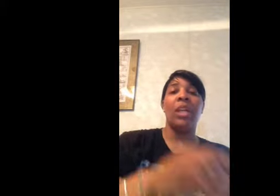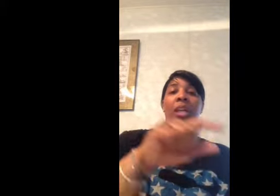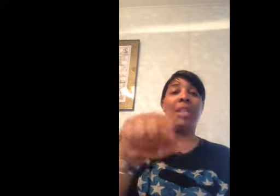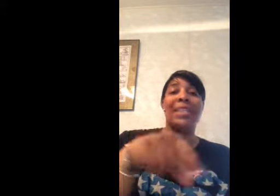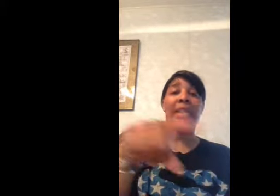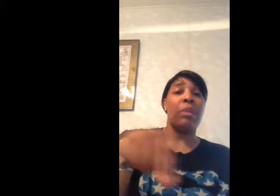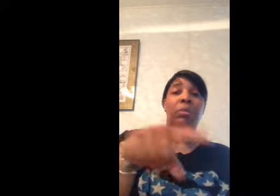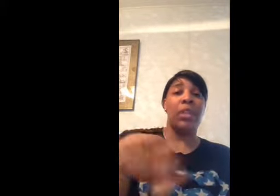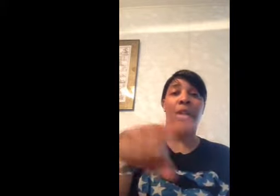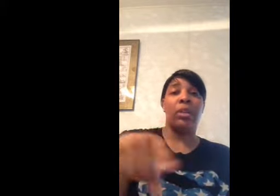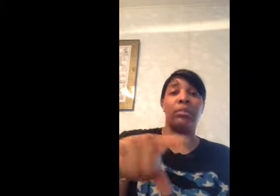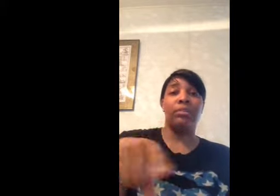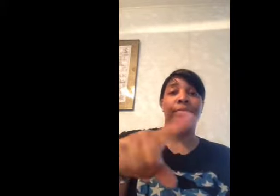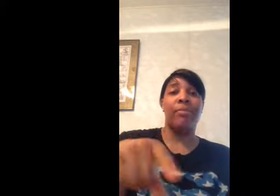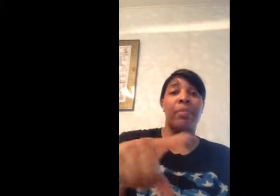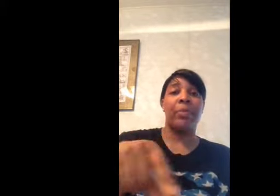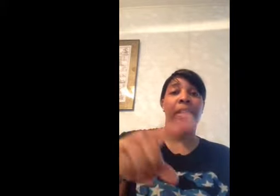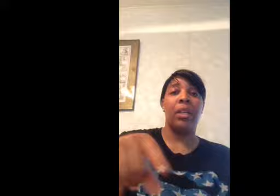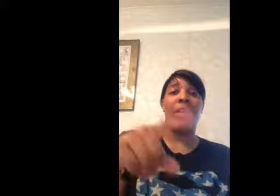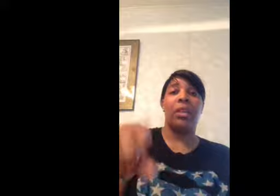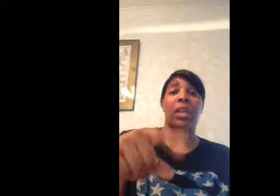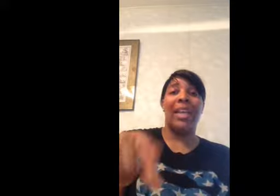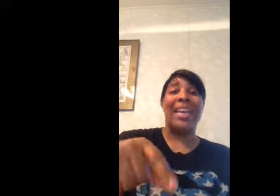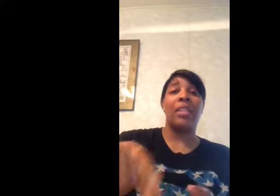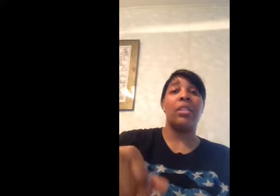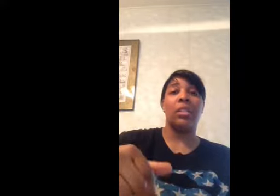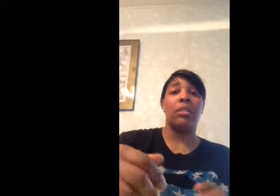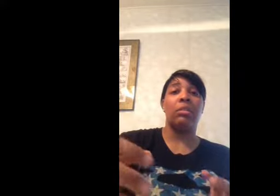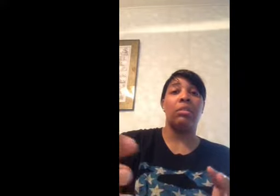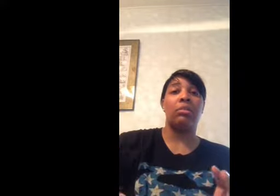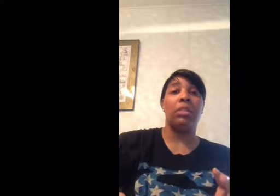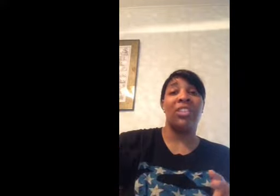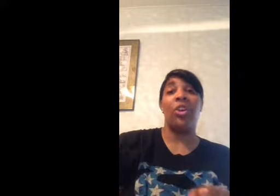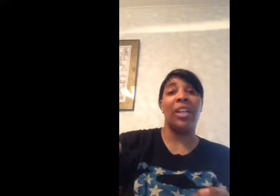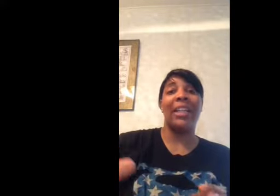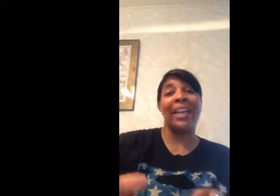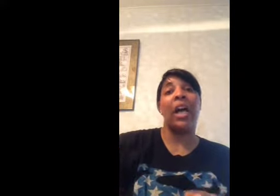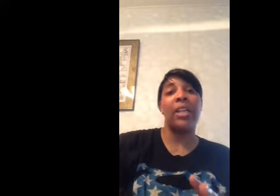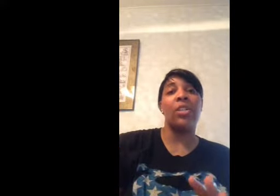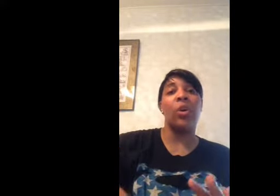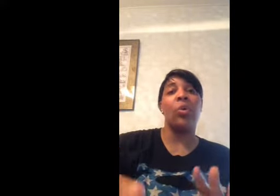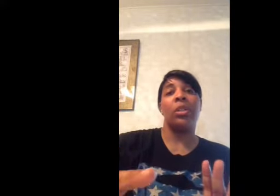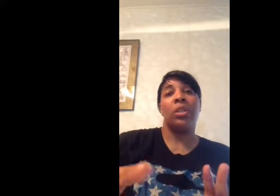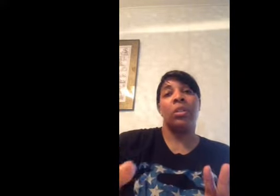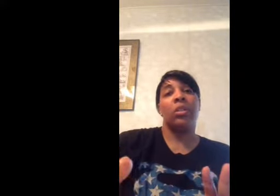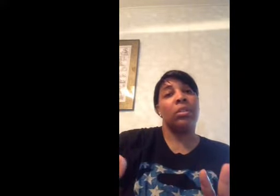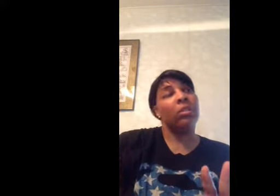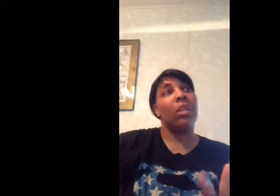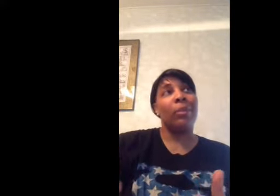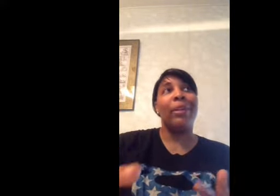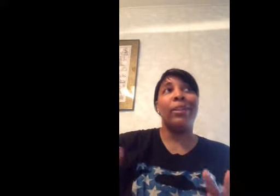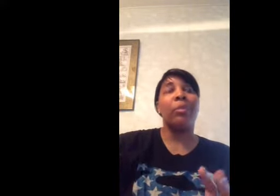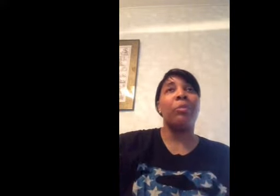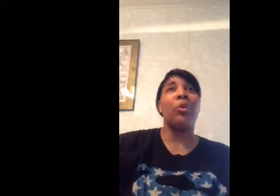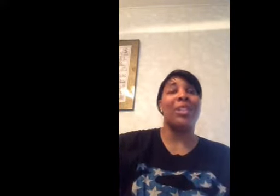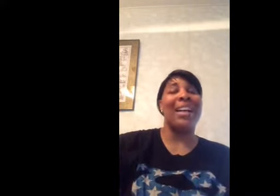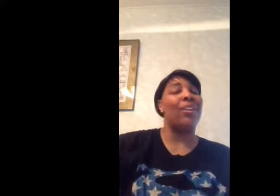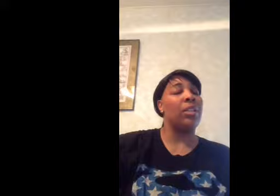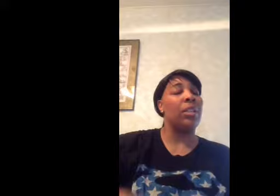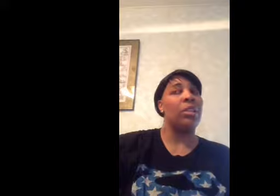this time of year it gets it's starting to get hot so I'll be a little bit more tired than I